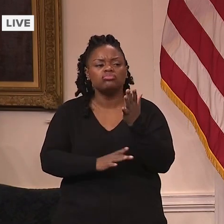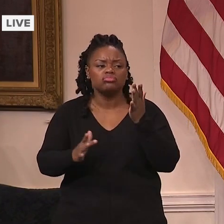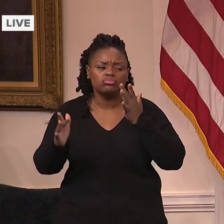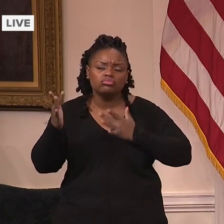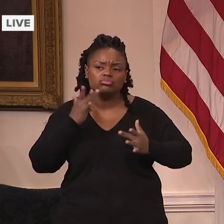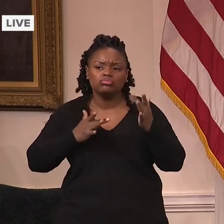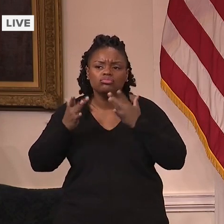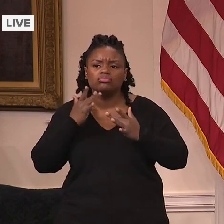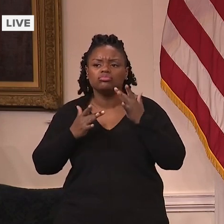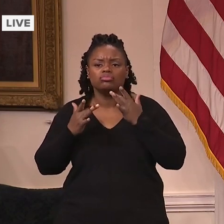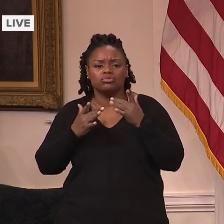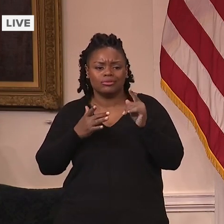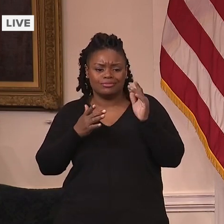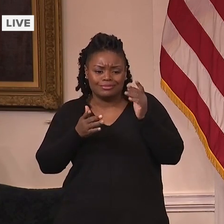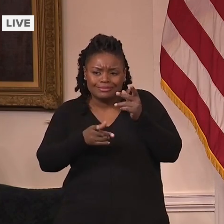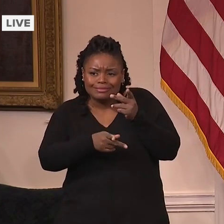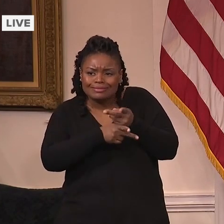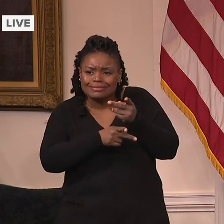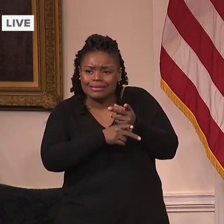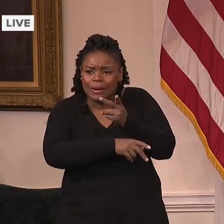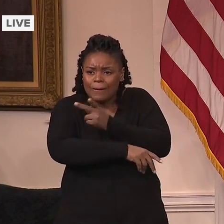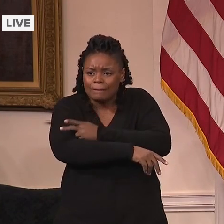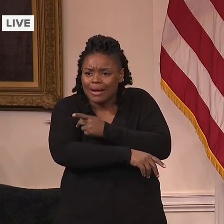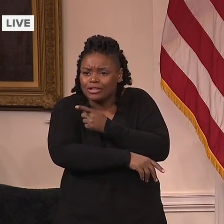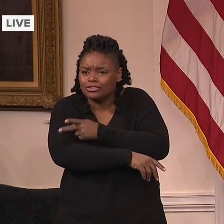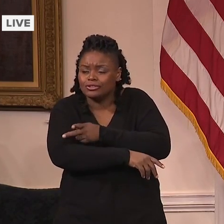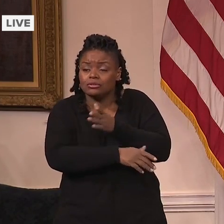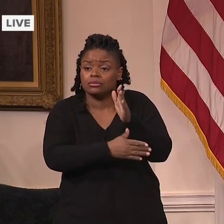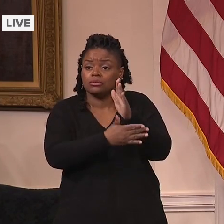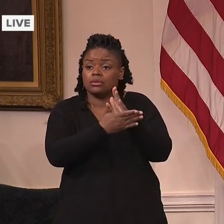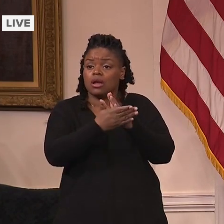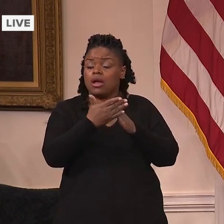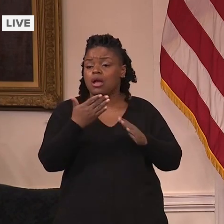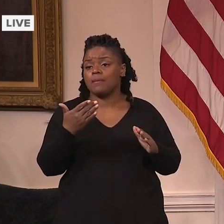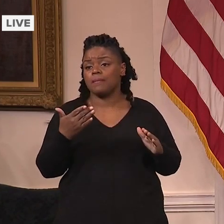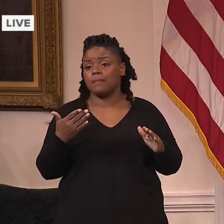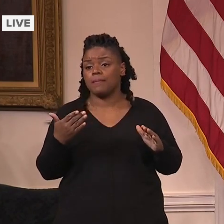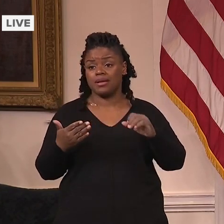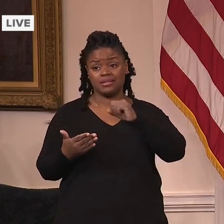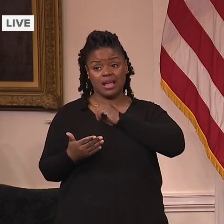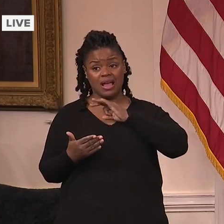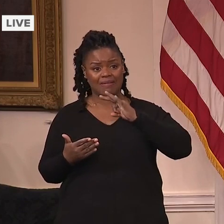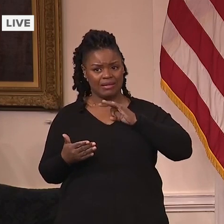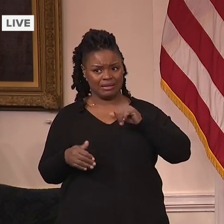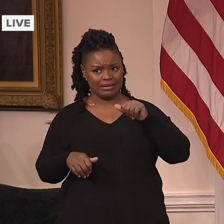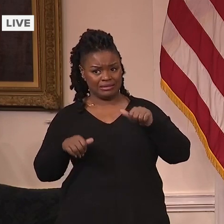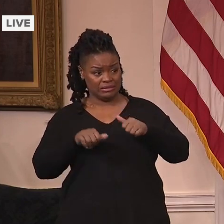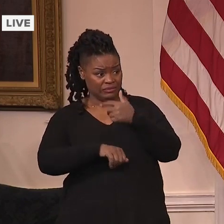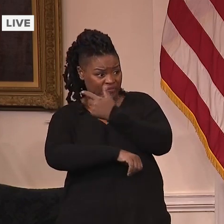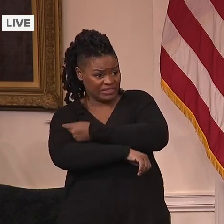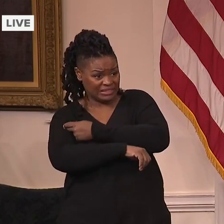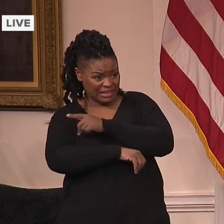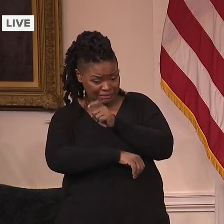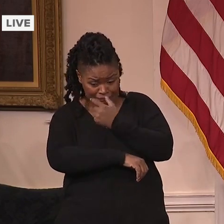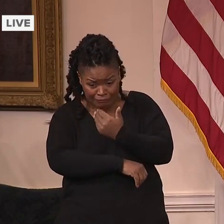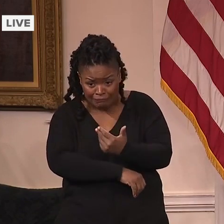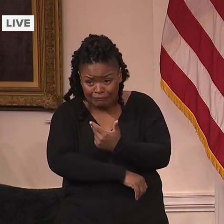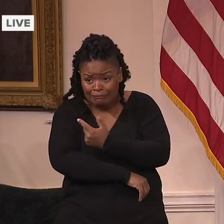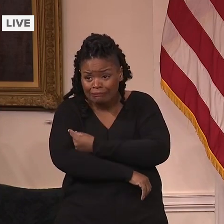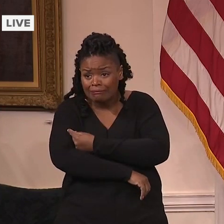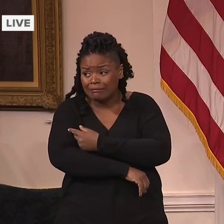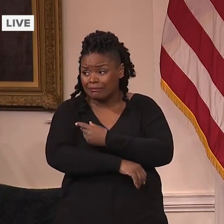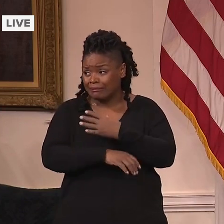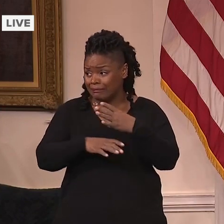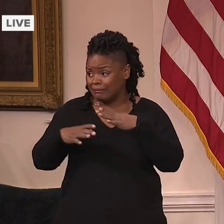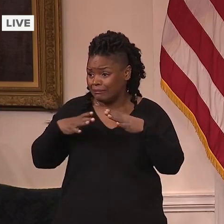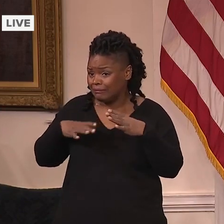patients. And some of them were hesitant to say, I don't want to get the vaccine while it's the holidays and while I don't have a full complement. I think that's going to